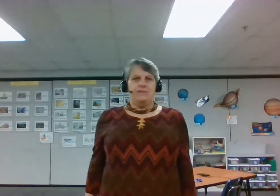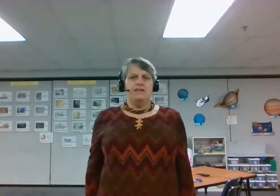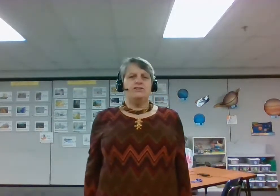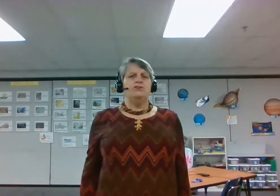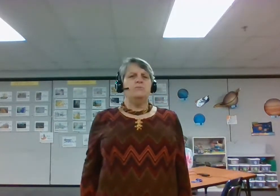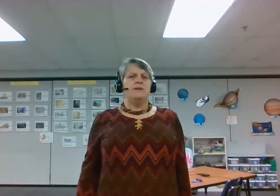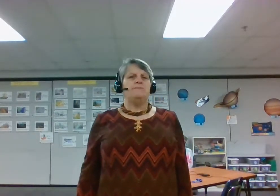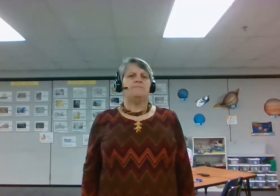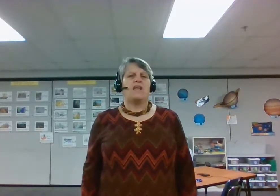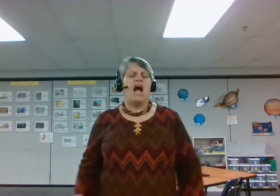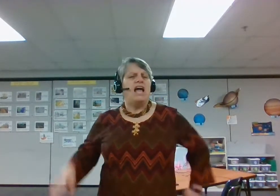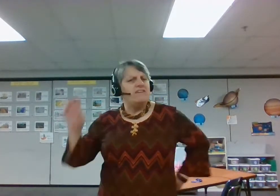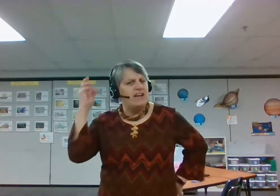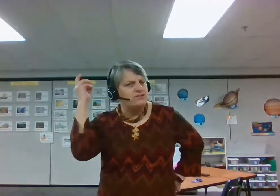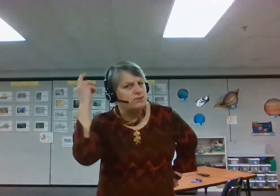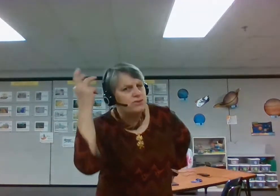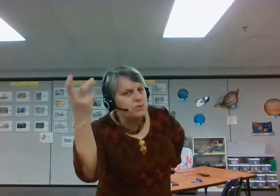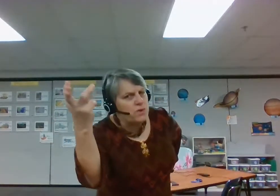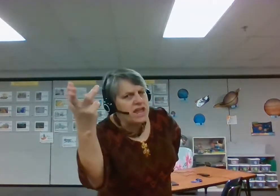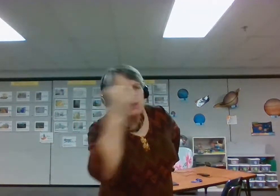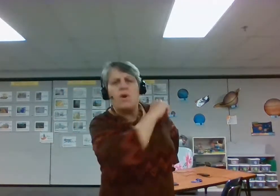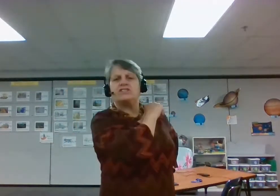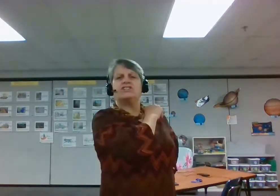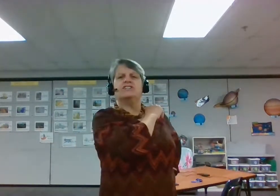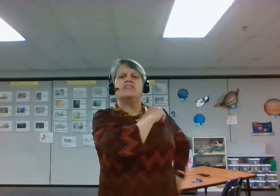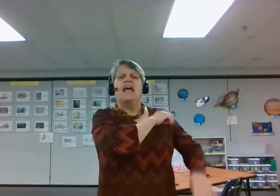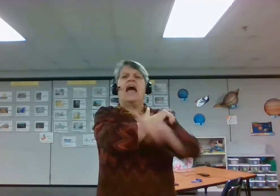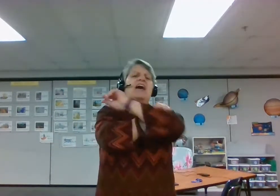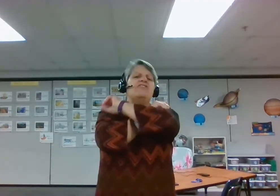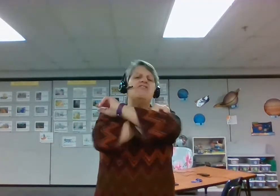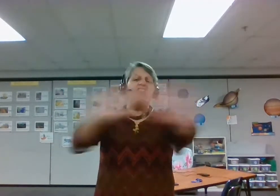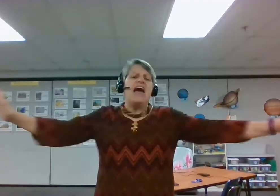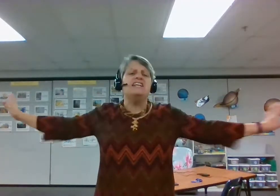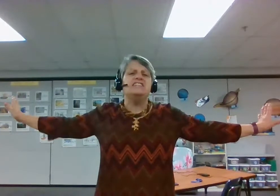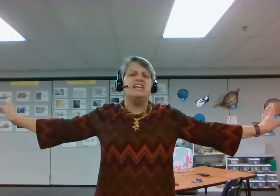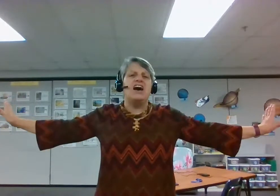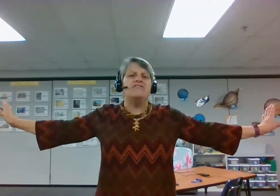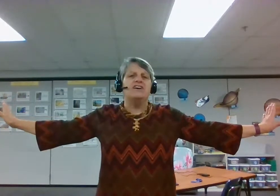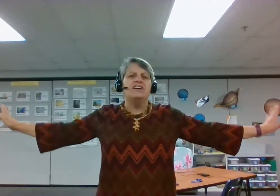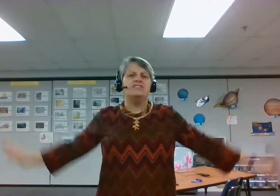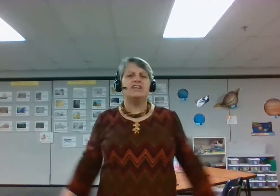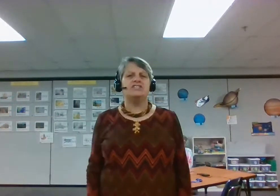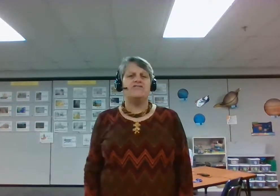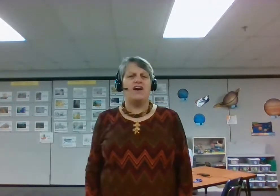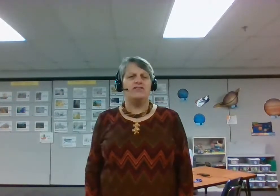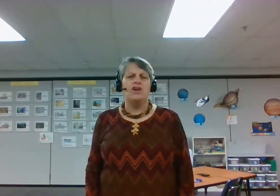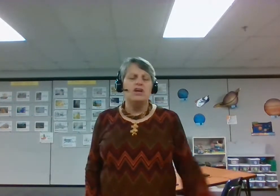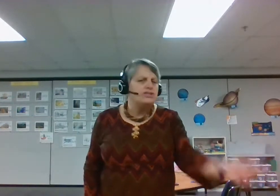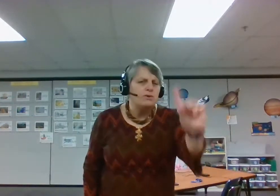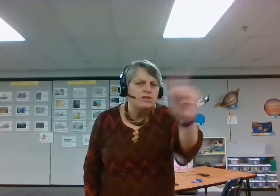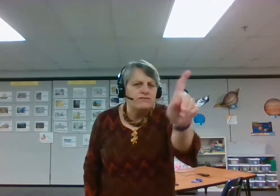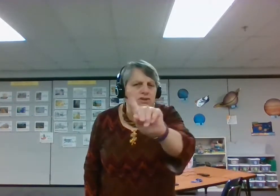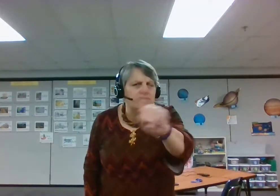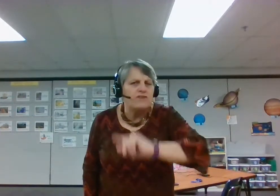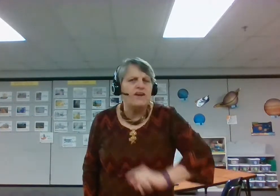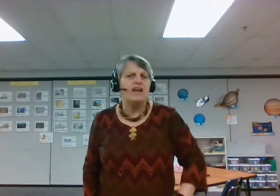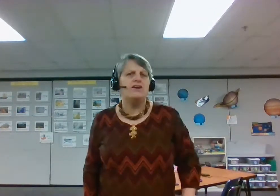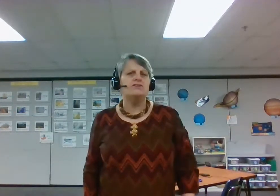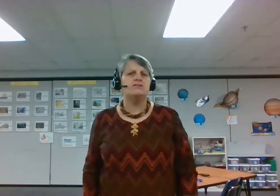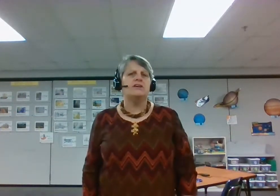Excuse me, I have answered three questions, and that is enough, said his father. Don't give yourself airs.